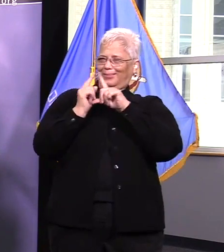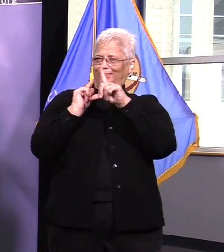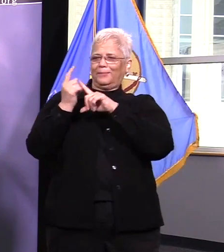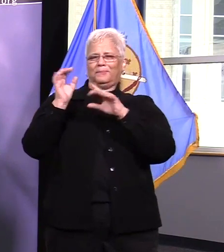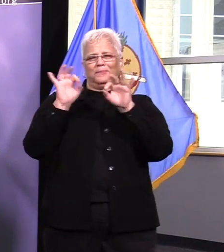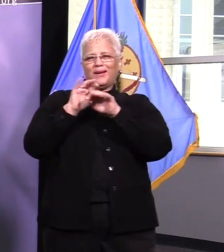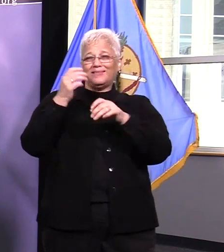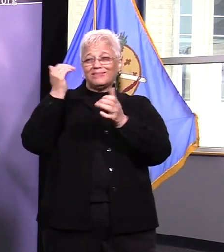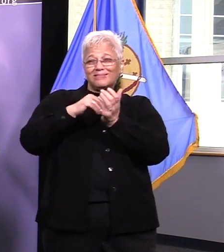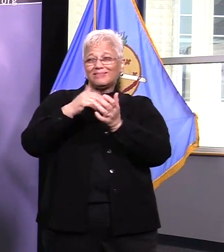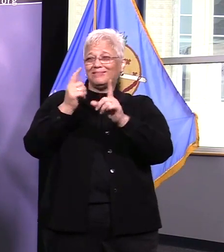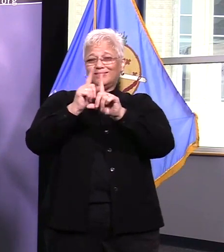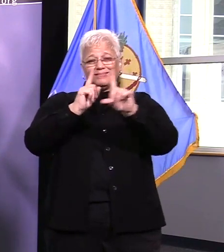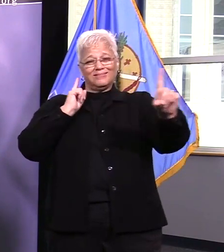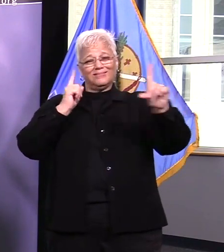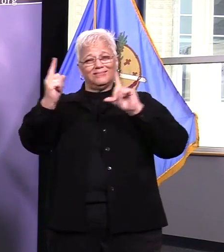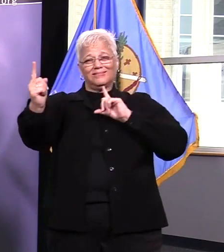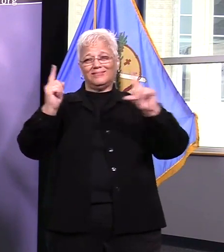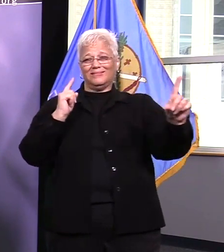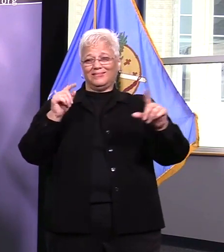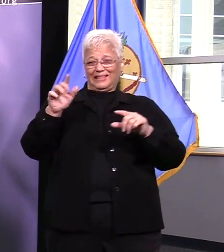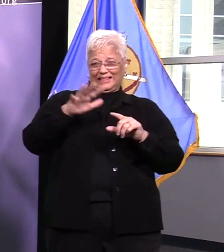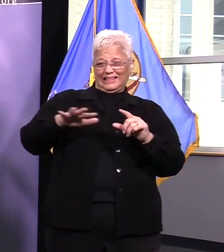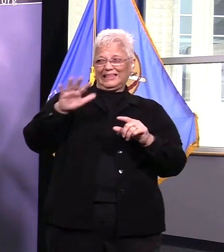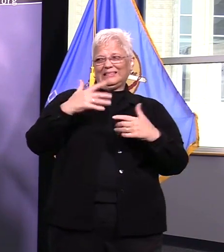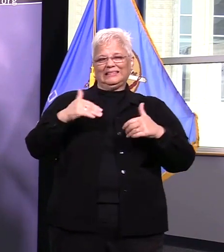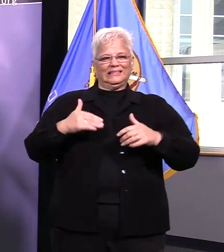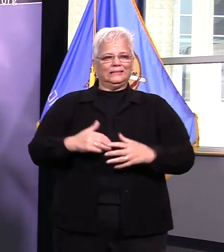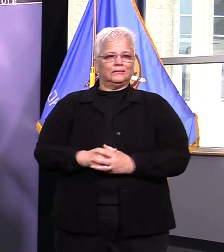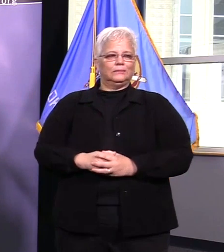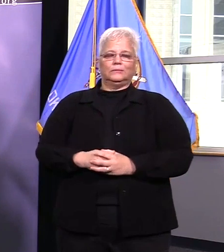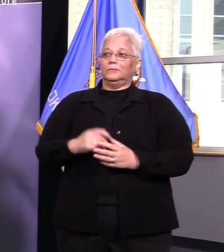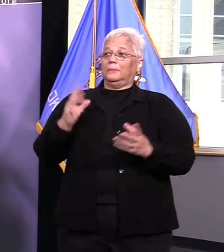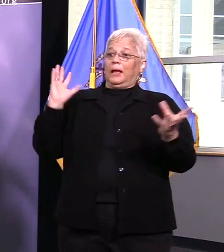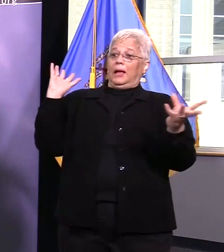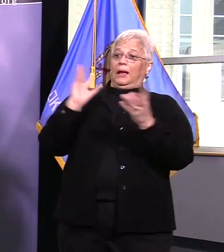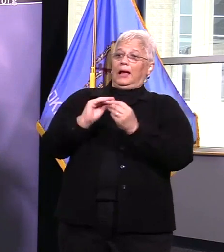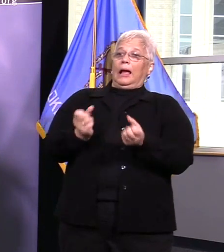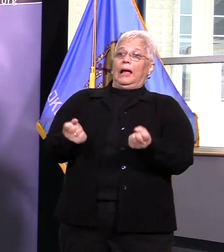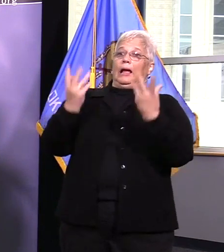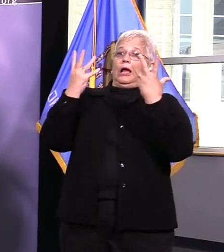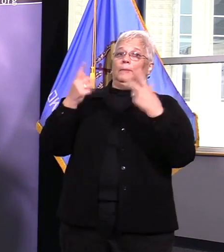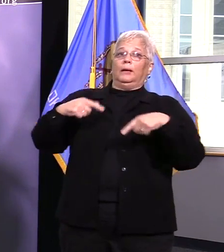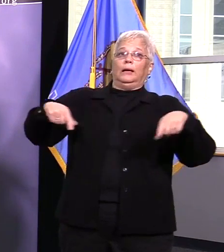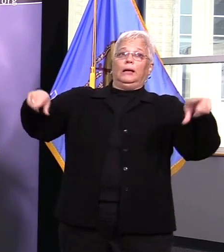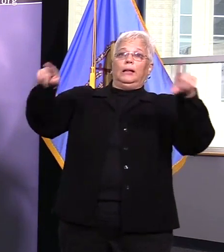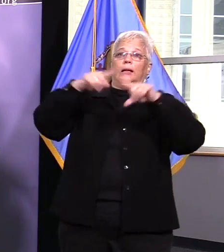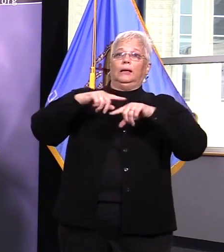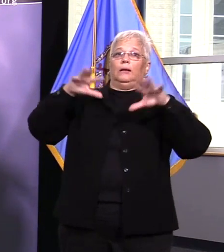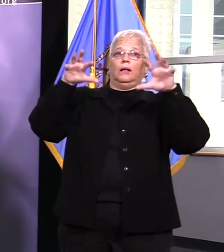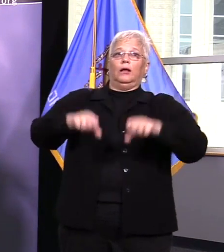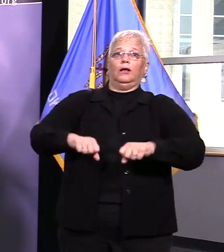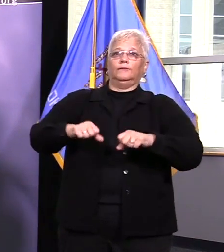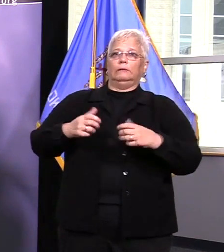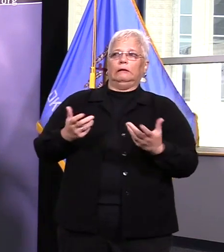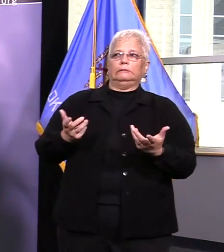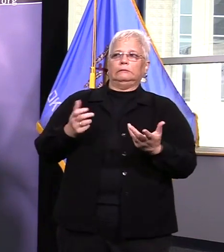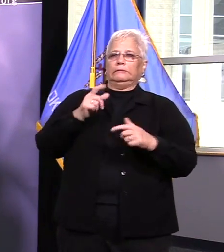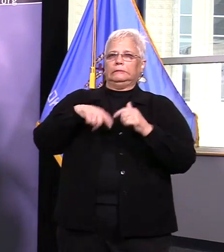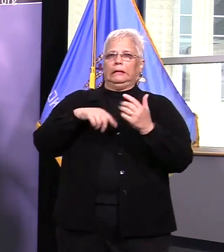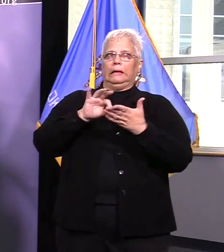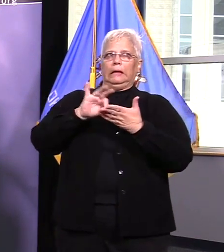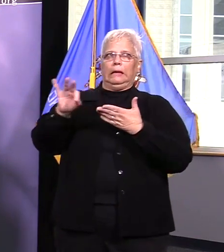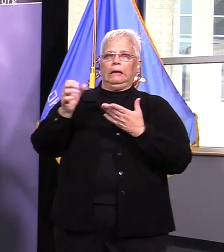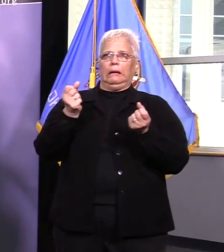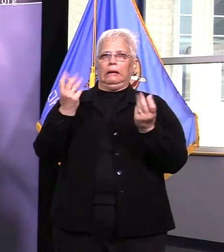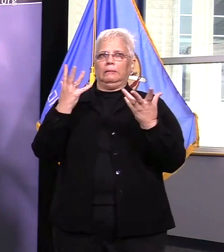facilities we did that were really it's being driven by reports that we're getting from citizens where there's concerns about people not